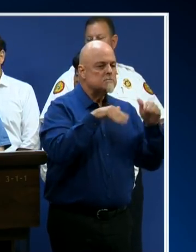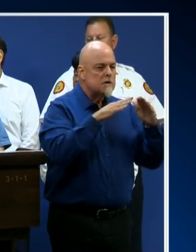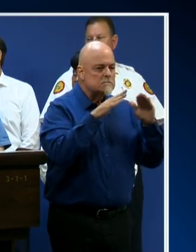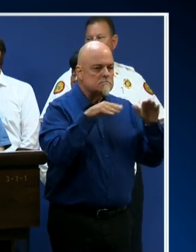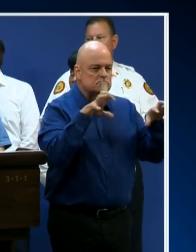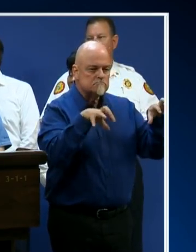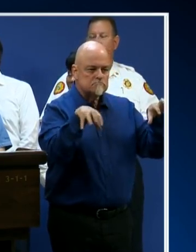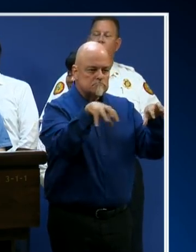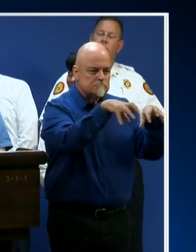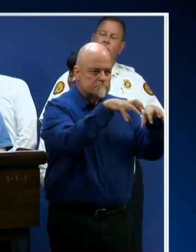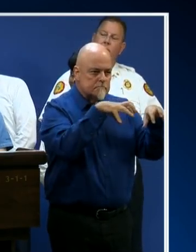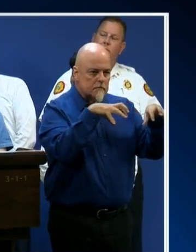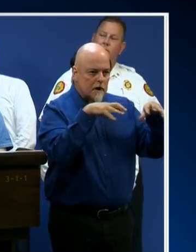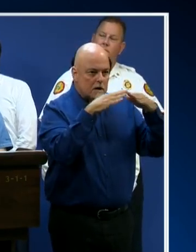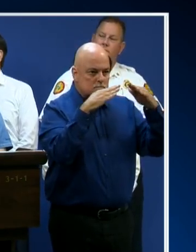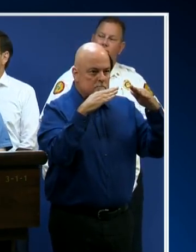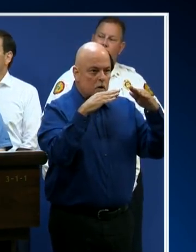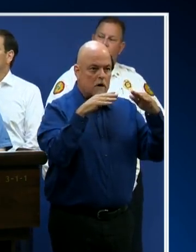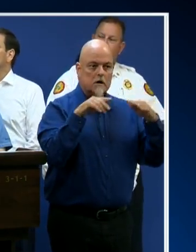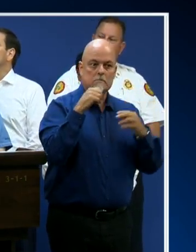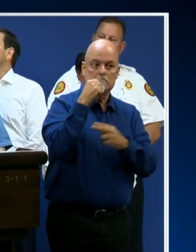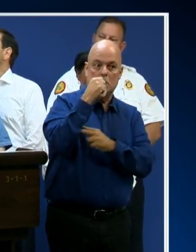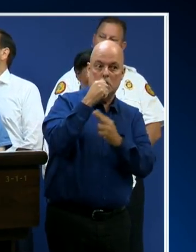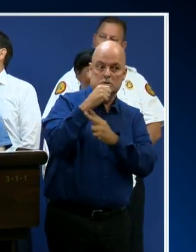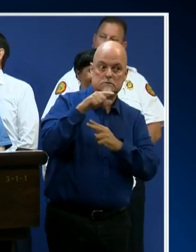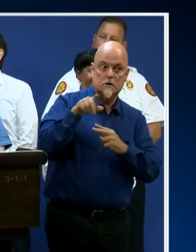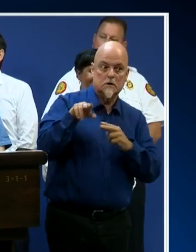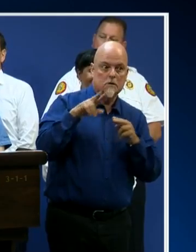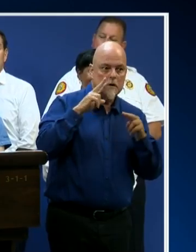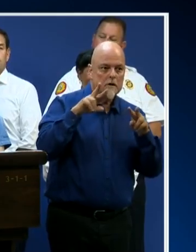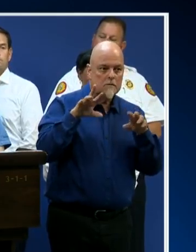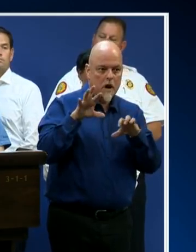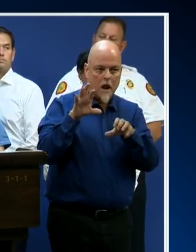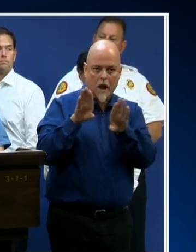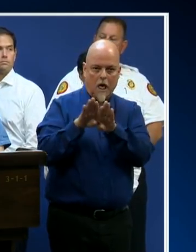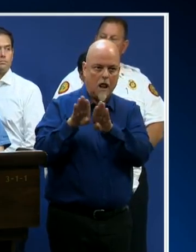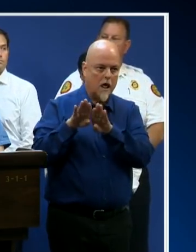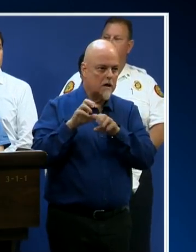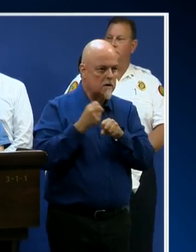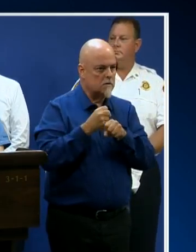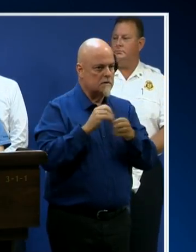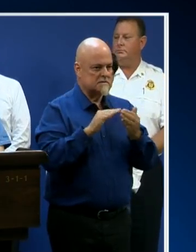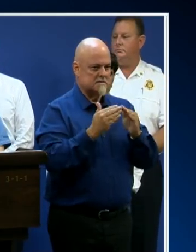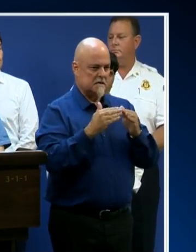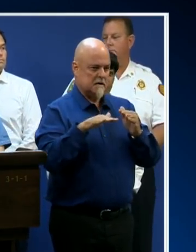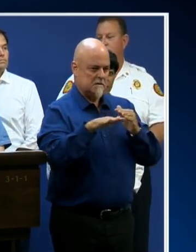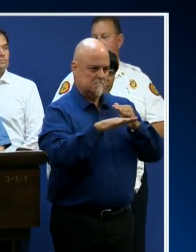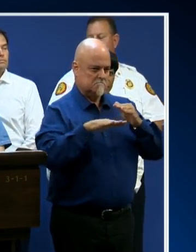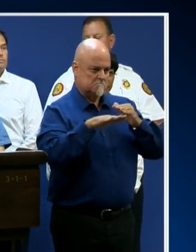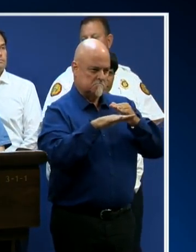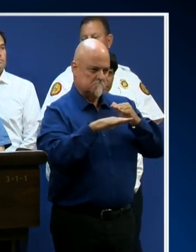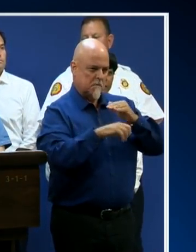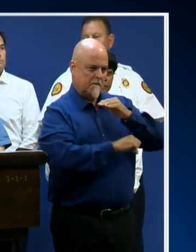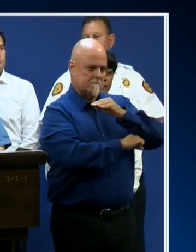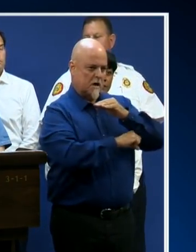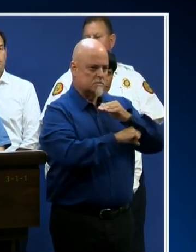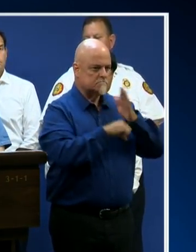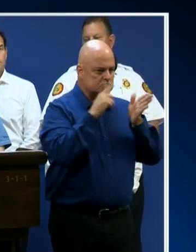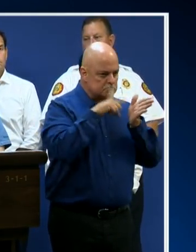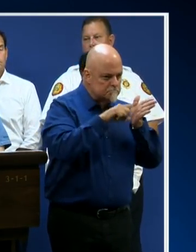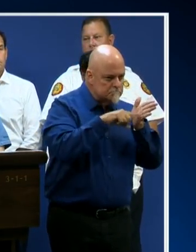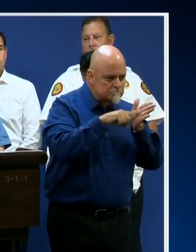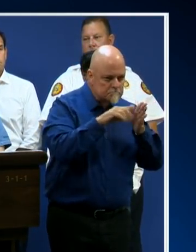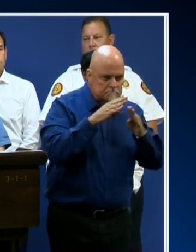All drawbridges will eventually be locked but that is something that's controlled by the U.S. Coast Guard and the lockdown usually